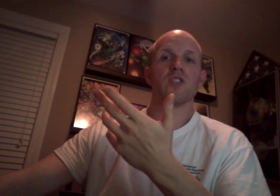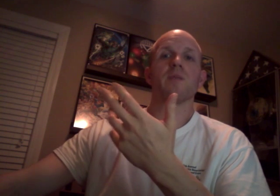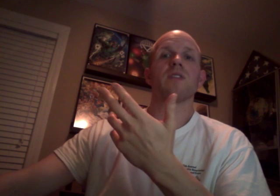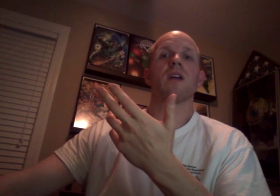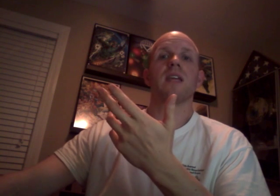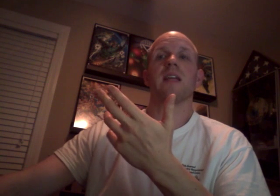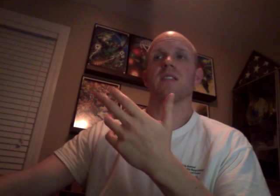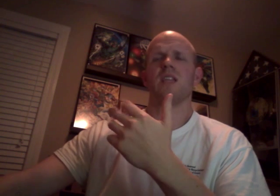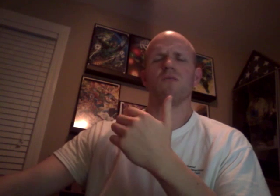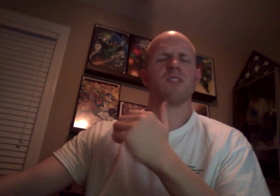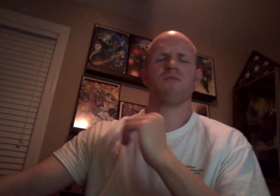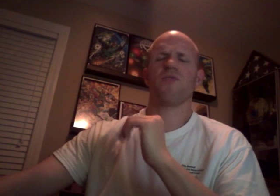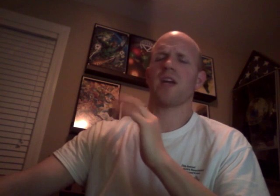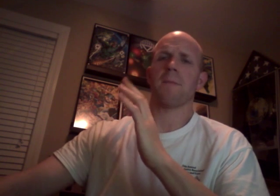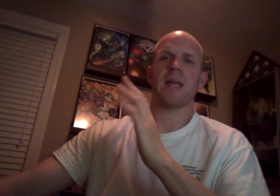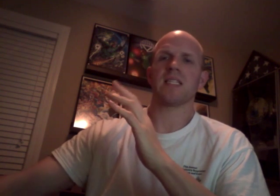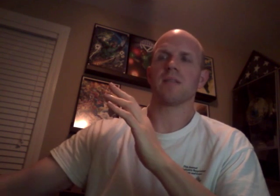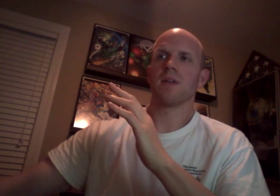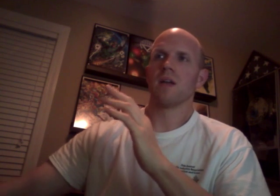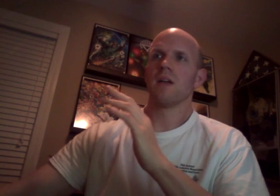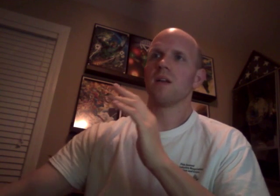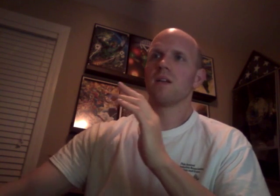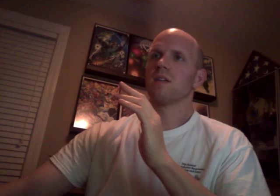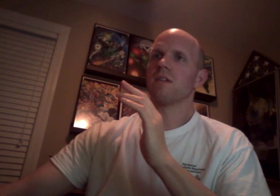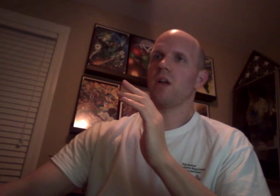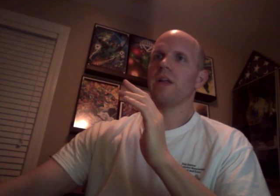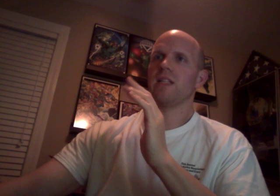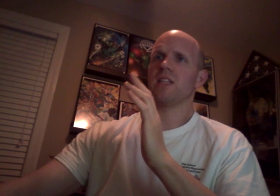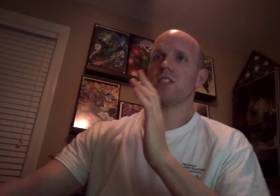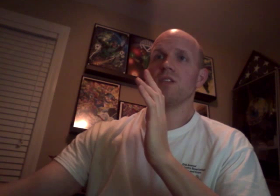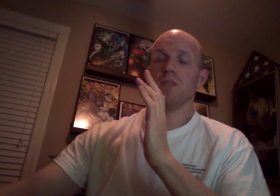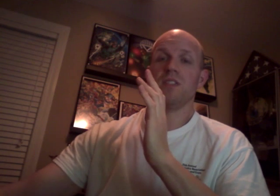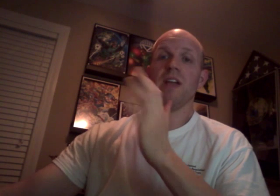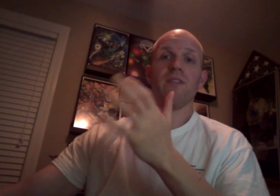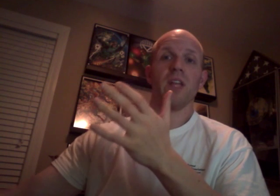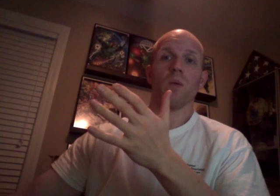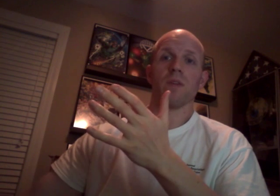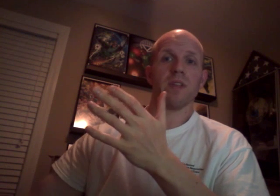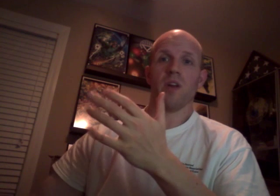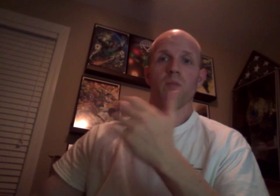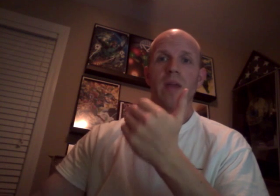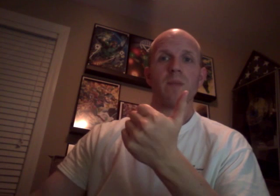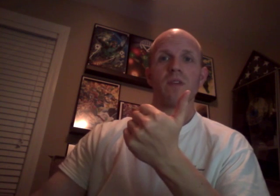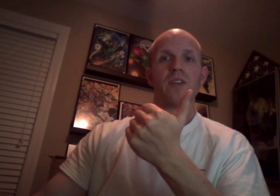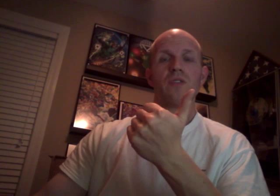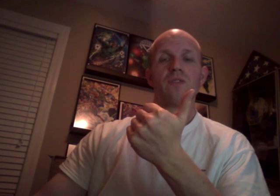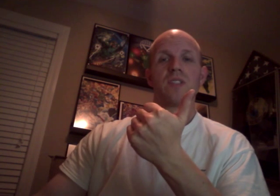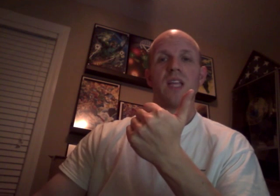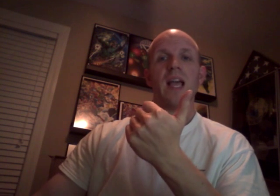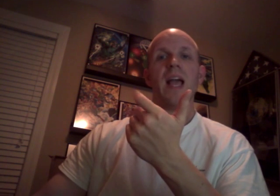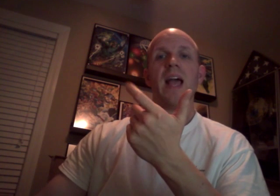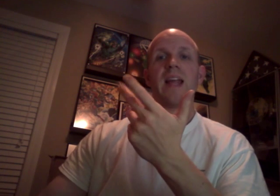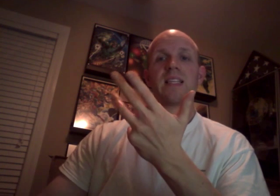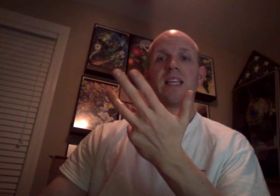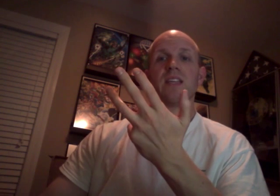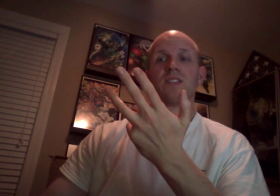superstars, NXT, which is freaking amazing. It's still definitely worth it, you know. Pay-per-views, NXT's,